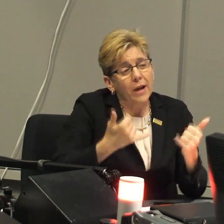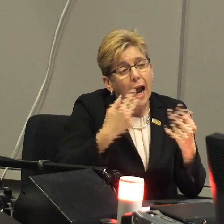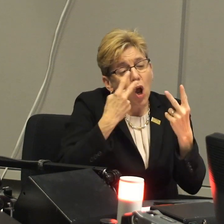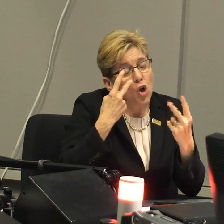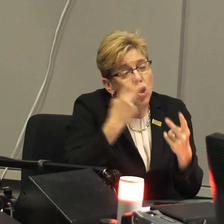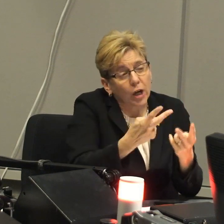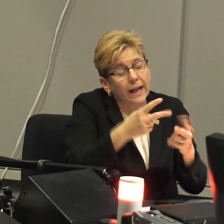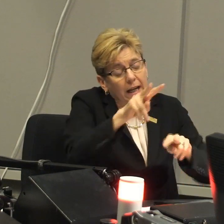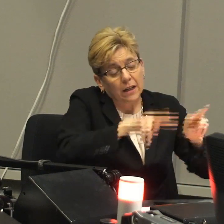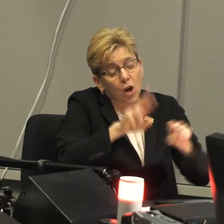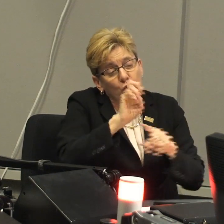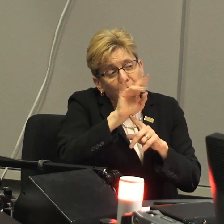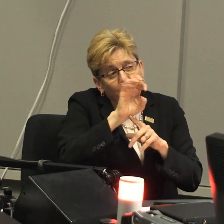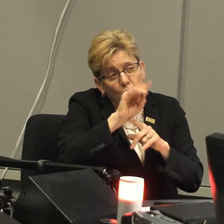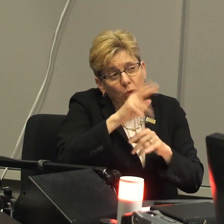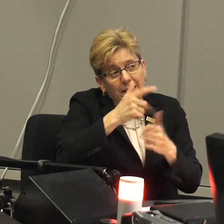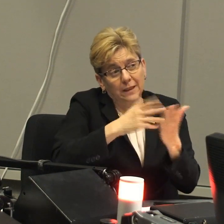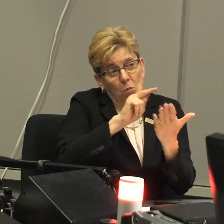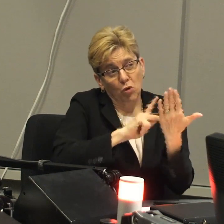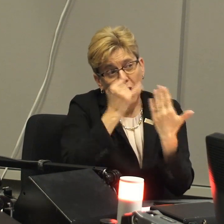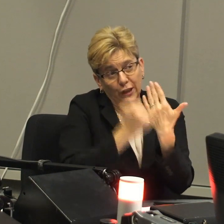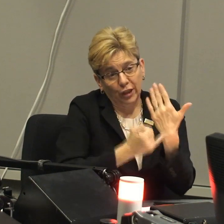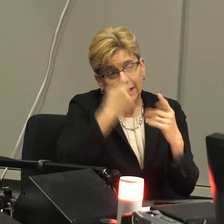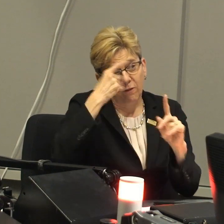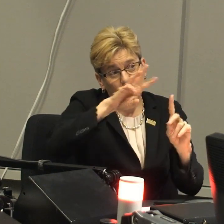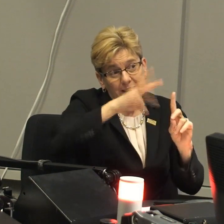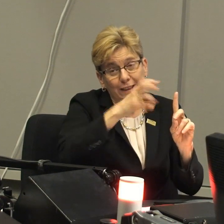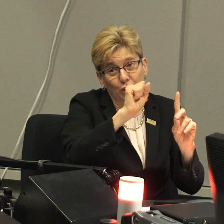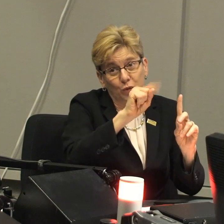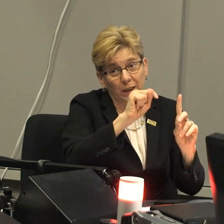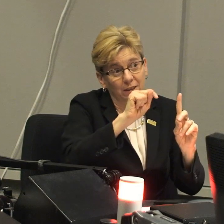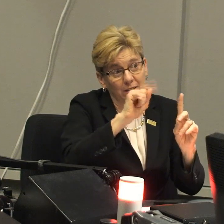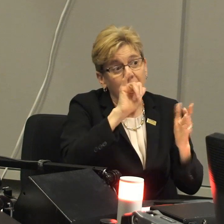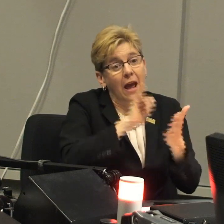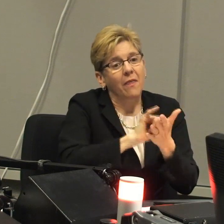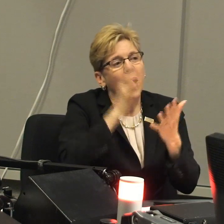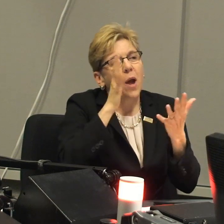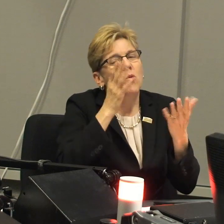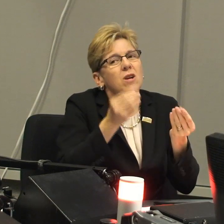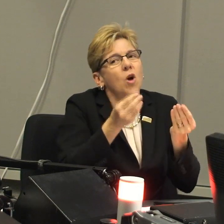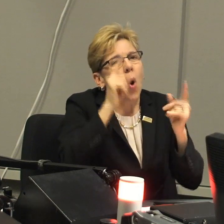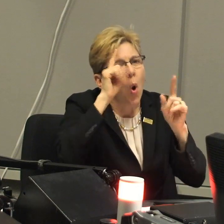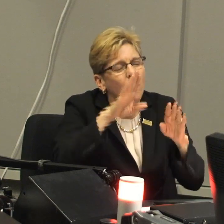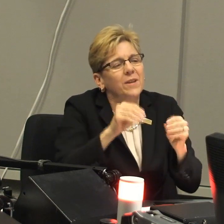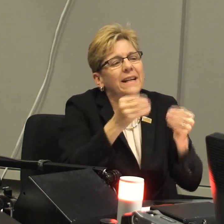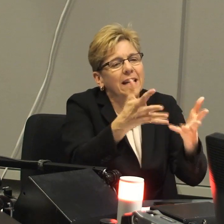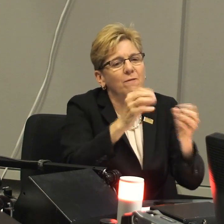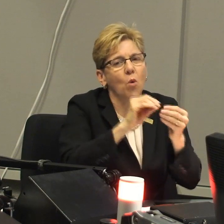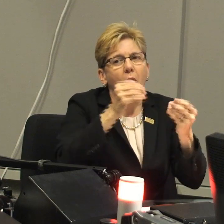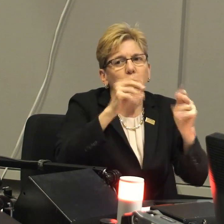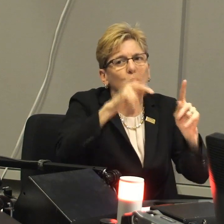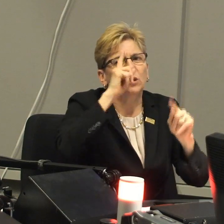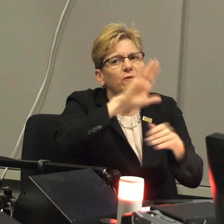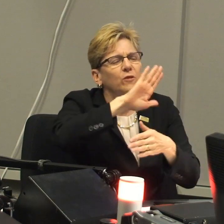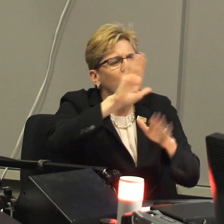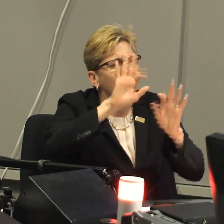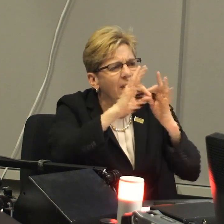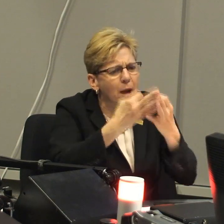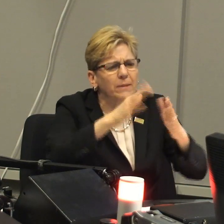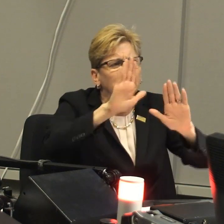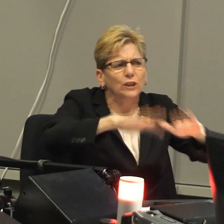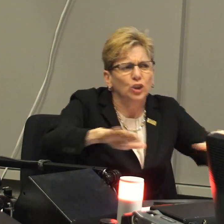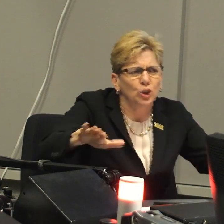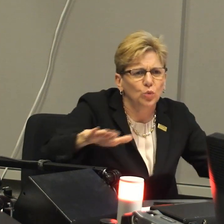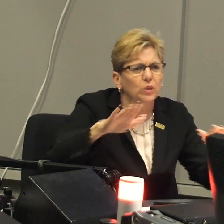to engage with Gallaudet again. You know, we're actually now looking and reviewing at some projects for Sixth Street that will hopefully provide